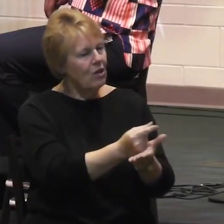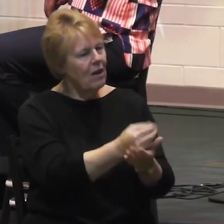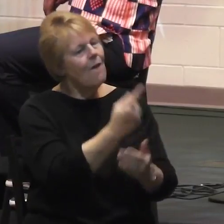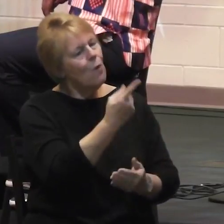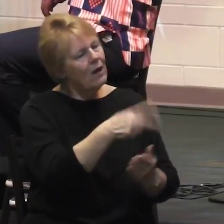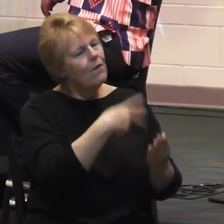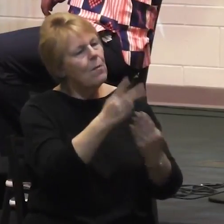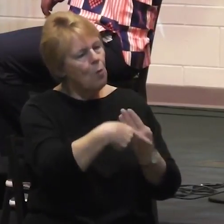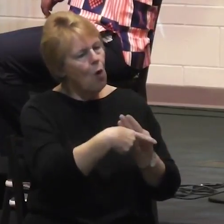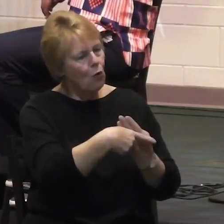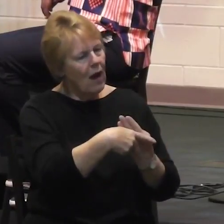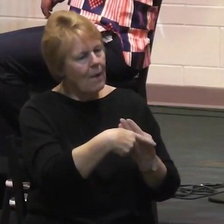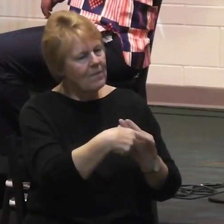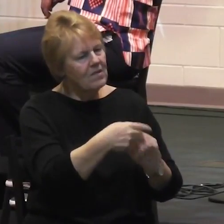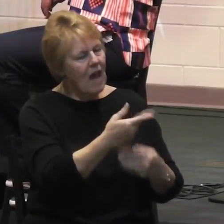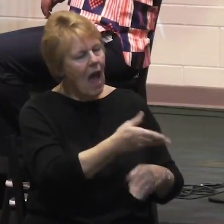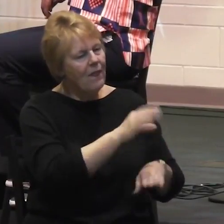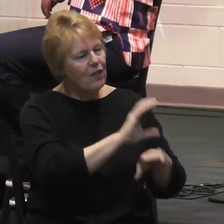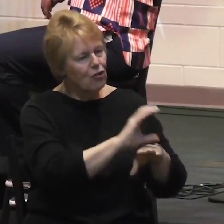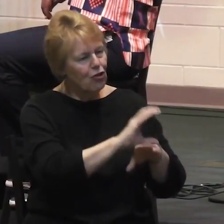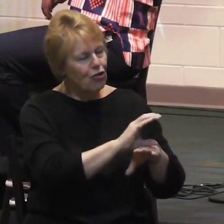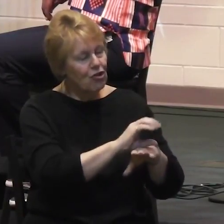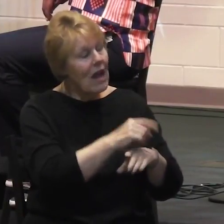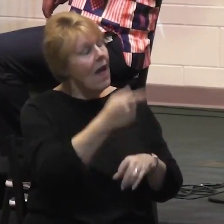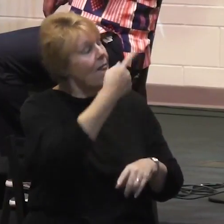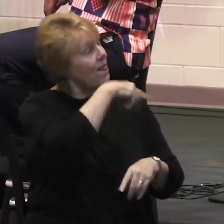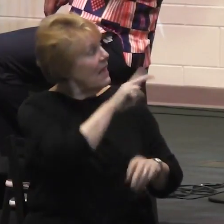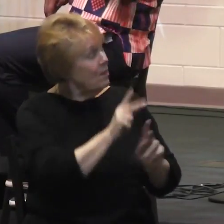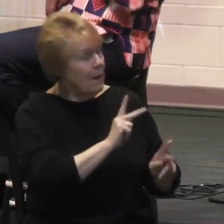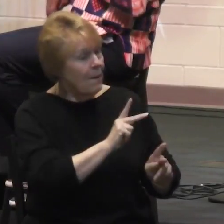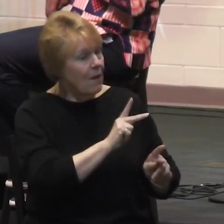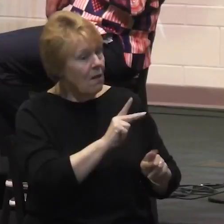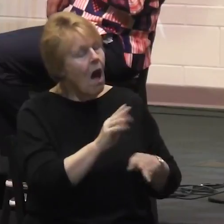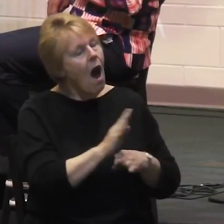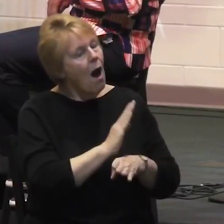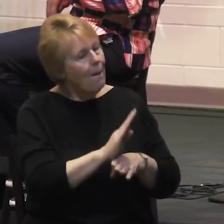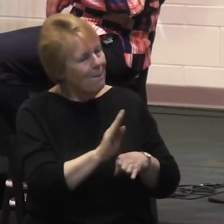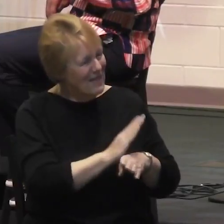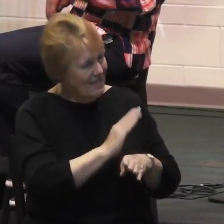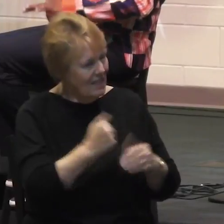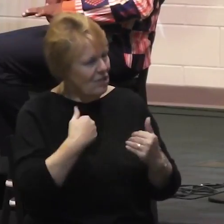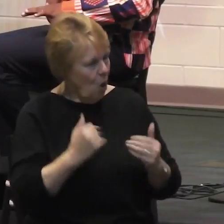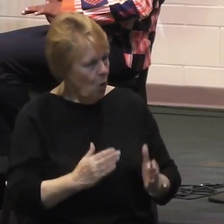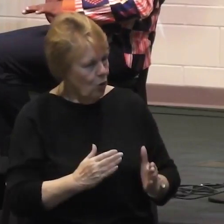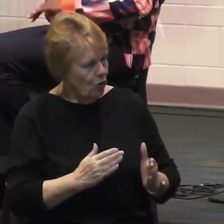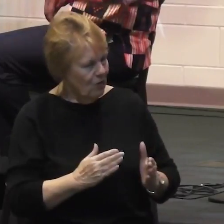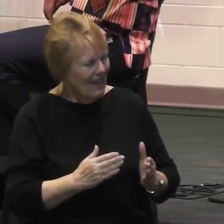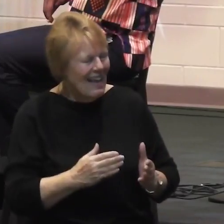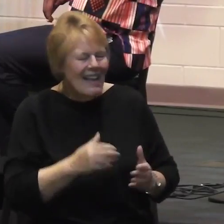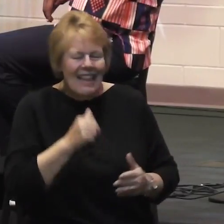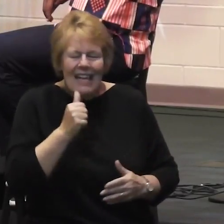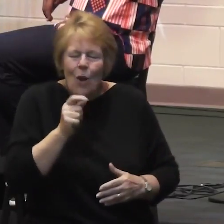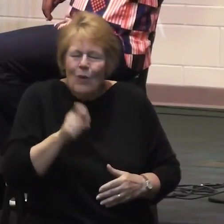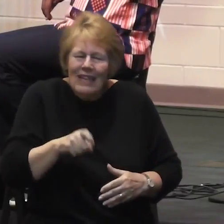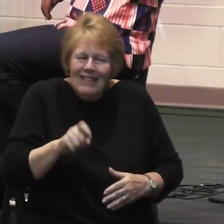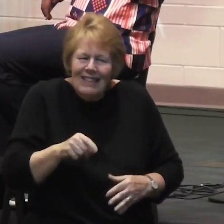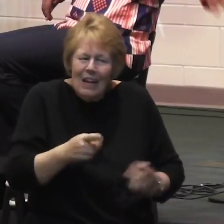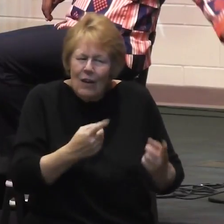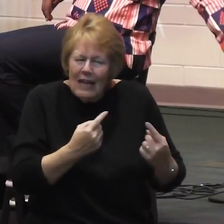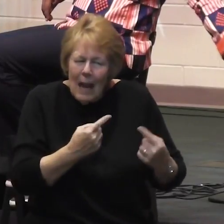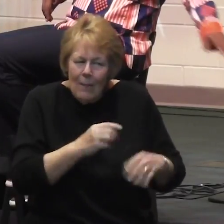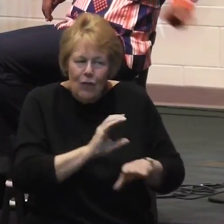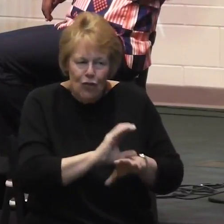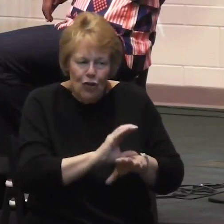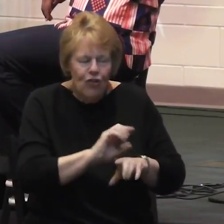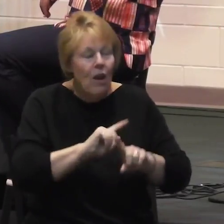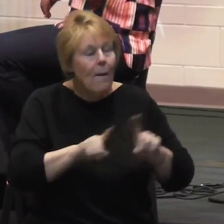of business owners. These people don't necessarily attend church at Lifespring. But they do businesses